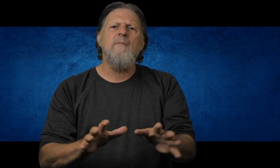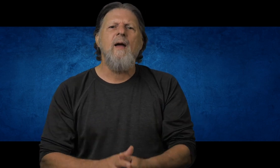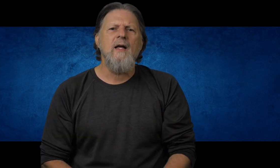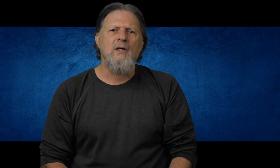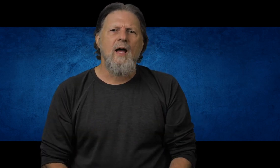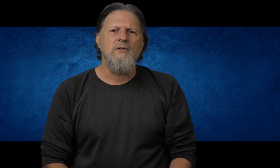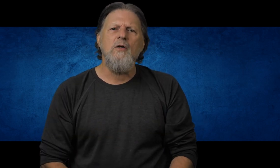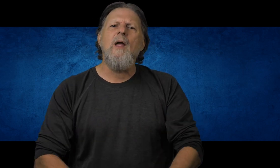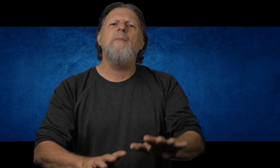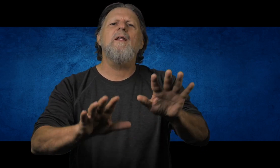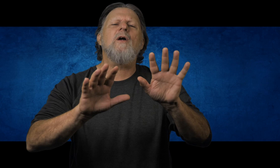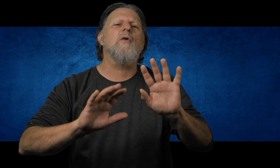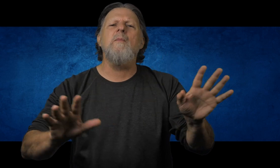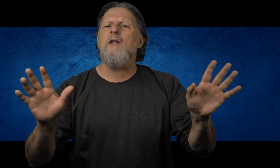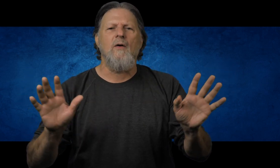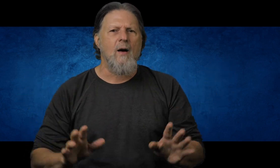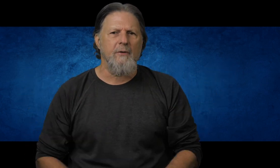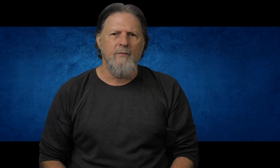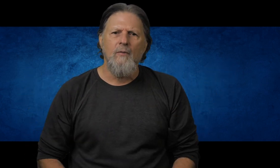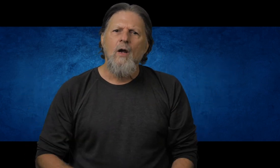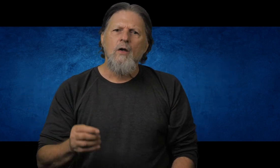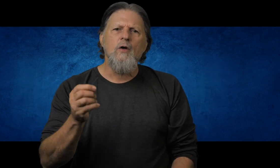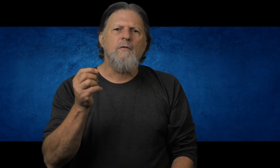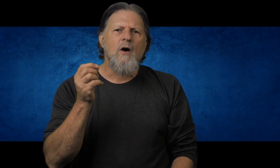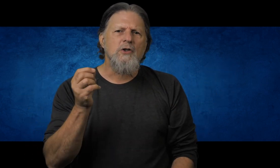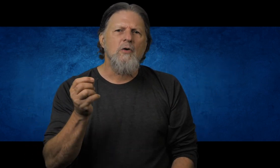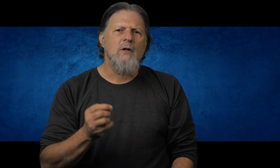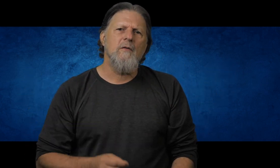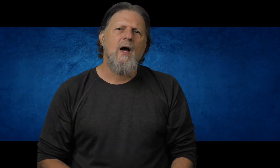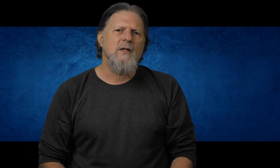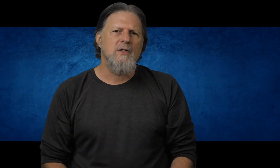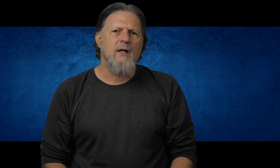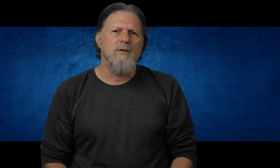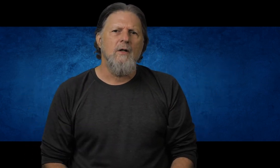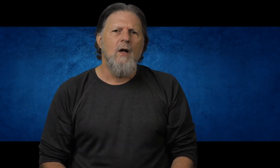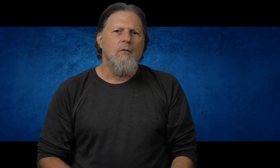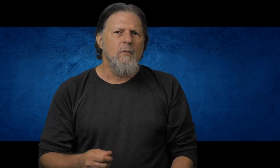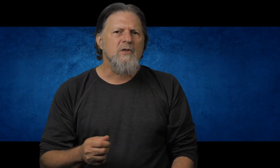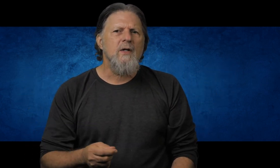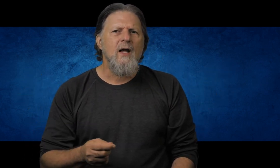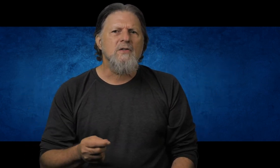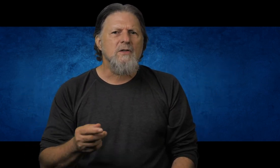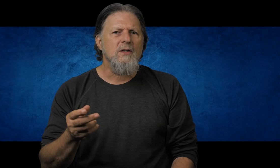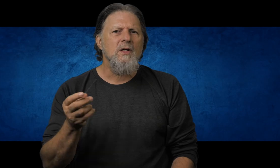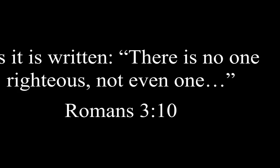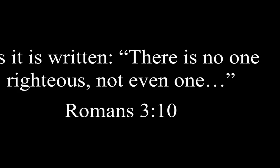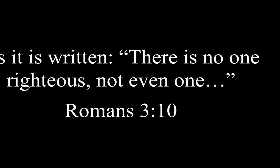in man's eyes, you may be the cream of the crop. You fall short of God's standard. Romans 3.10 says this, as it